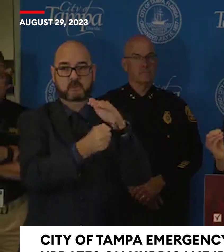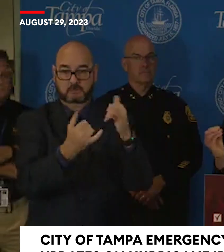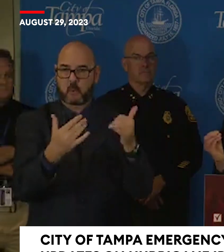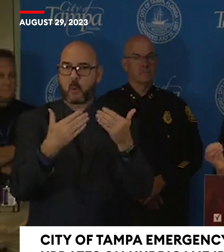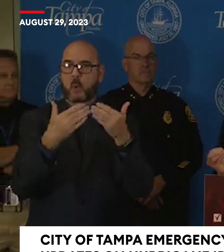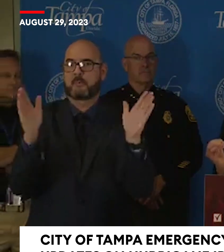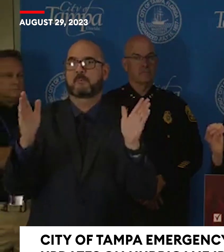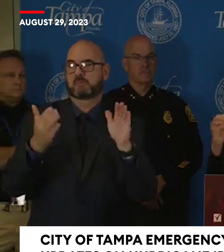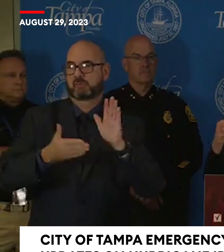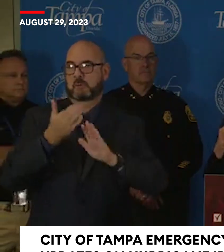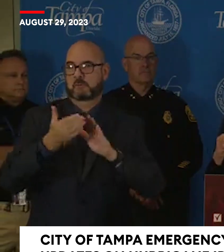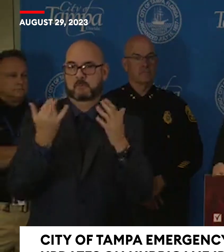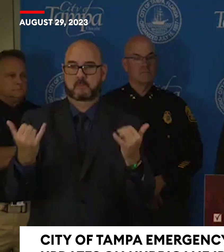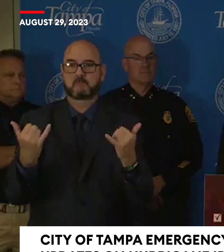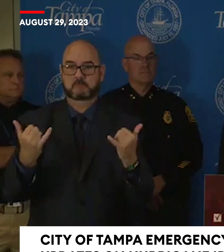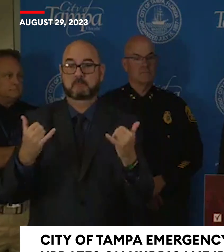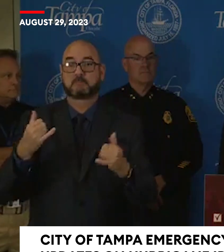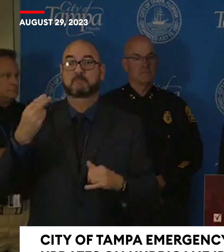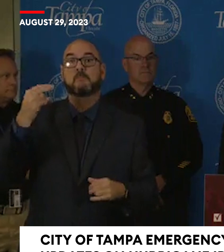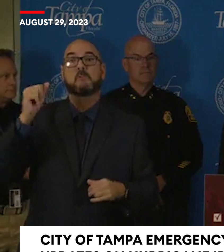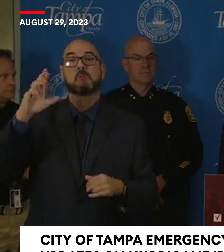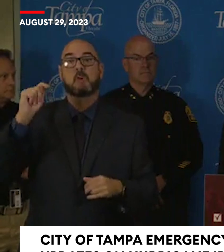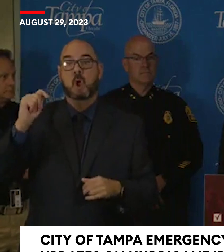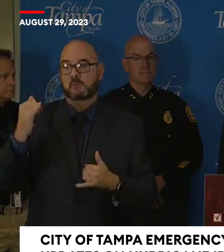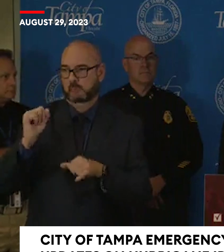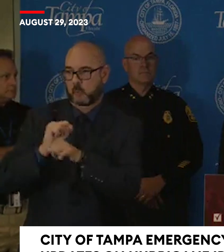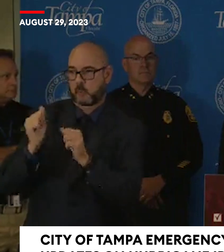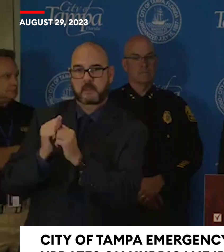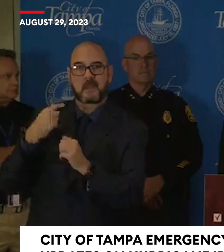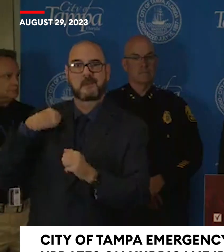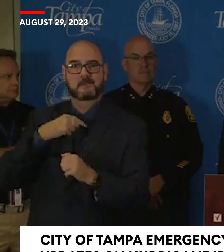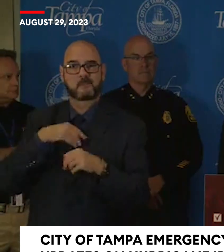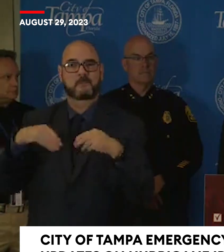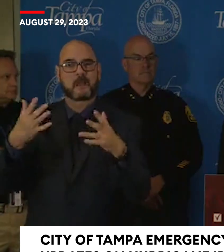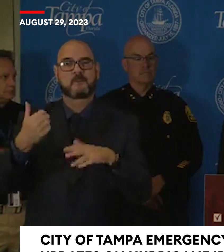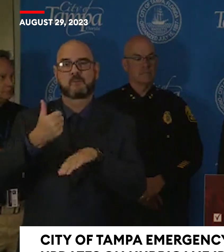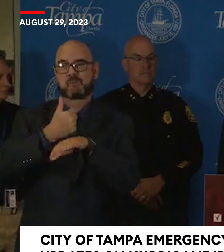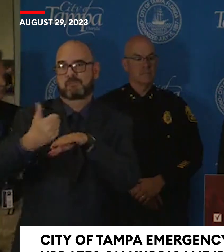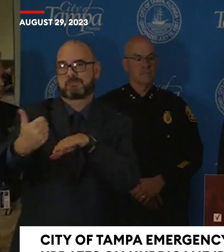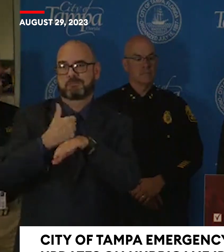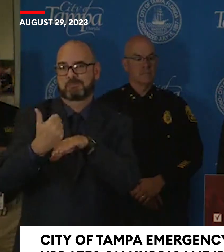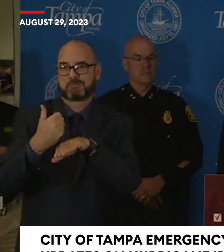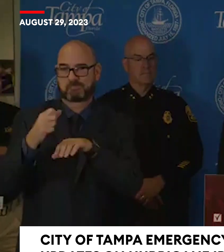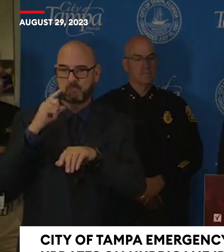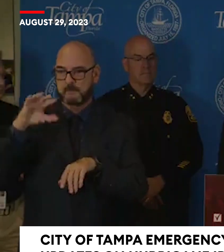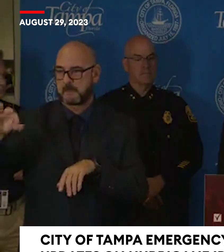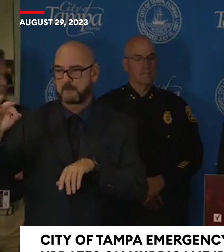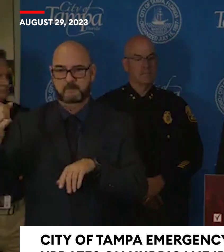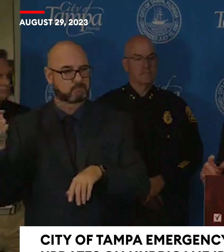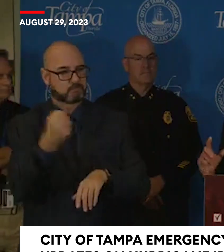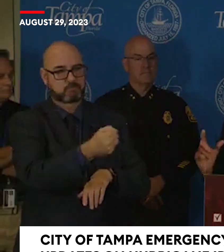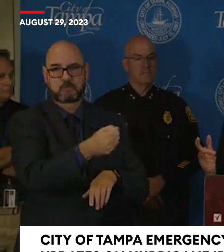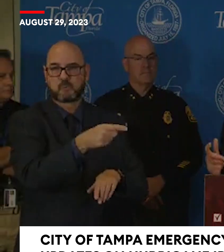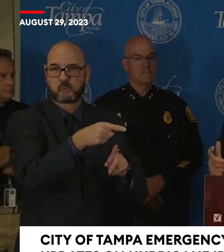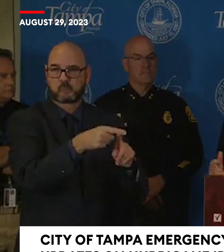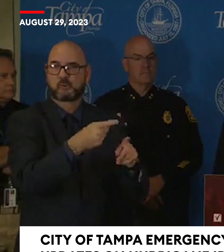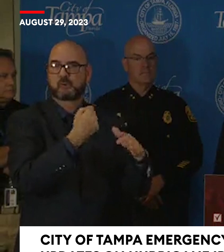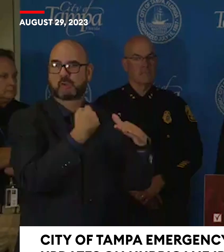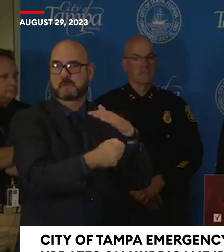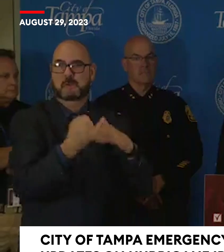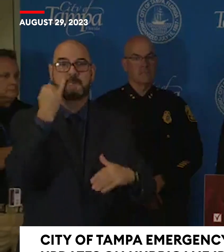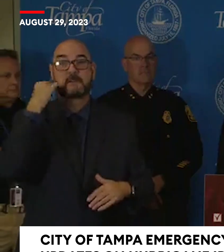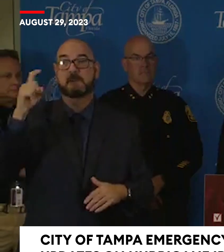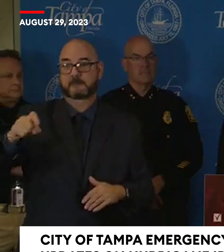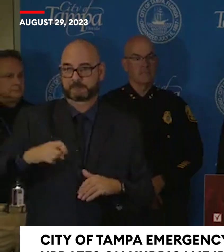HART is working with us to provide rides to those shelters for anyone who needs them. We have ensured that the generators